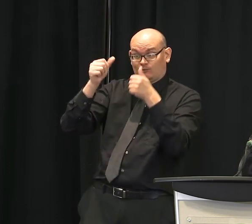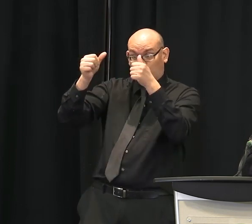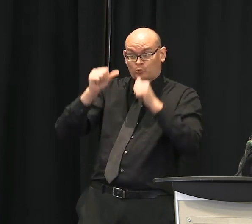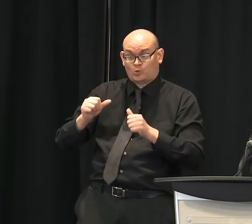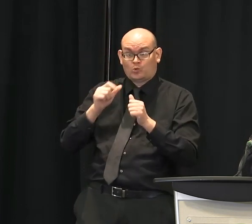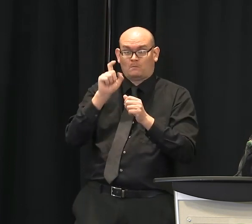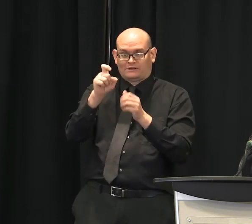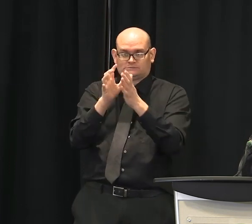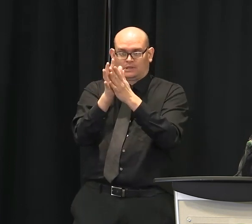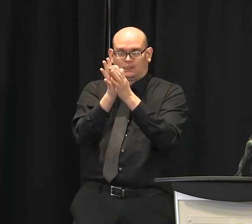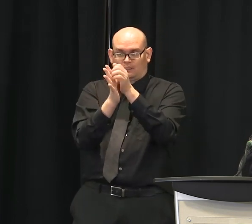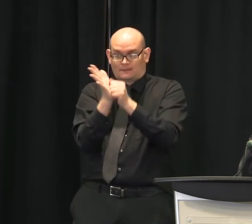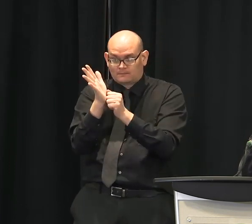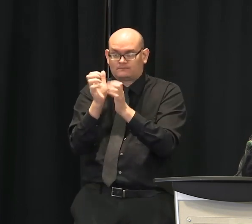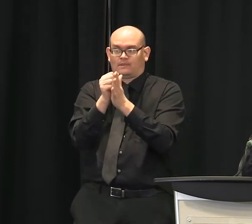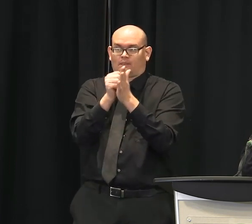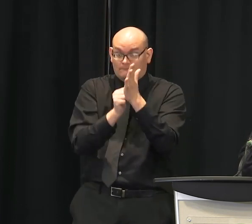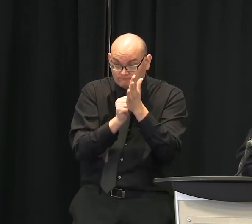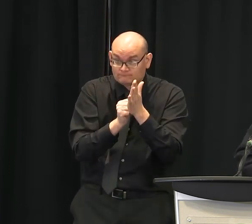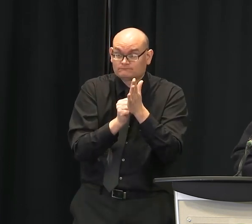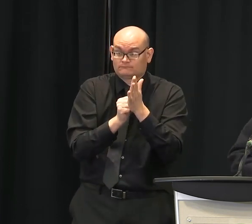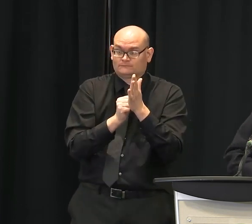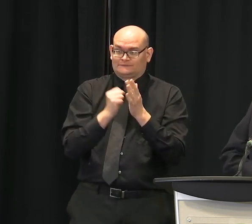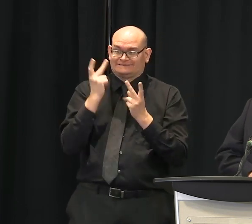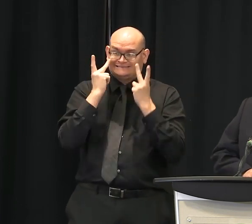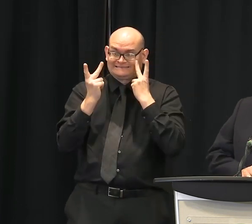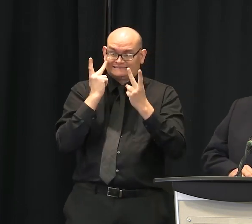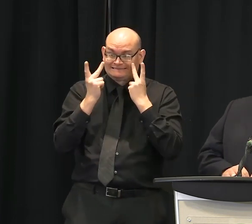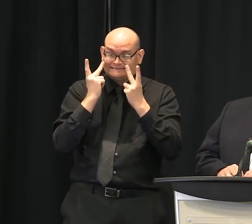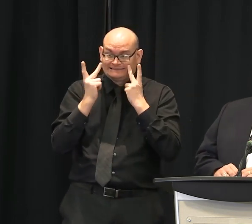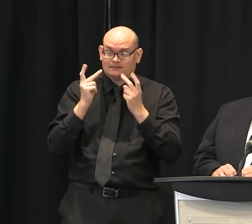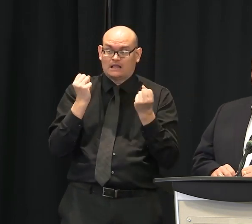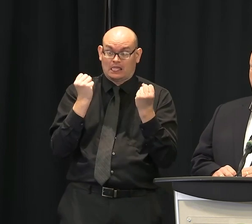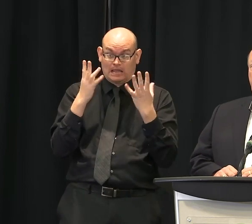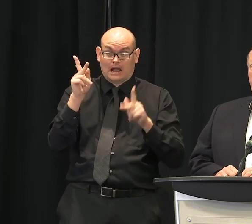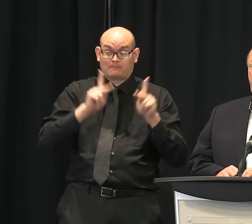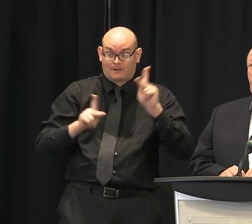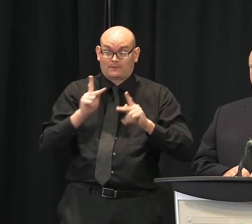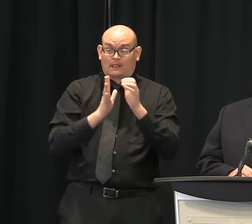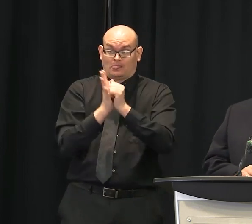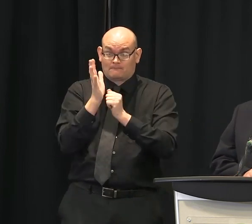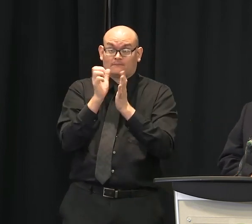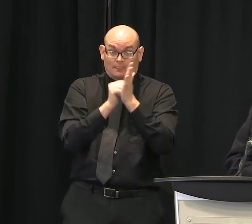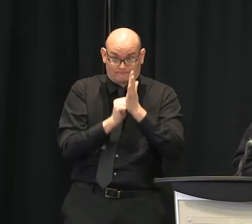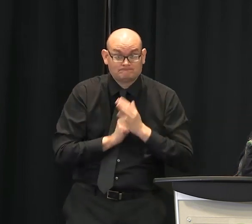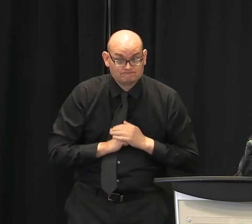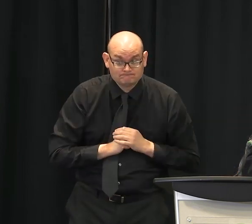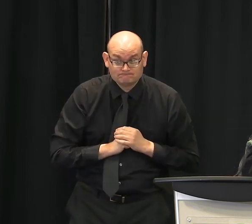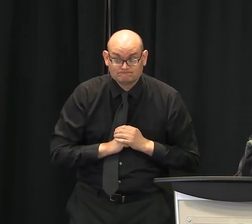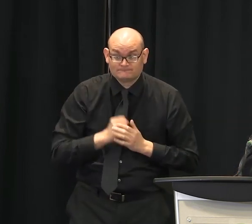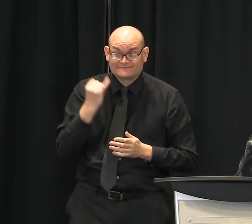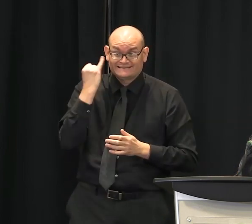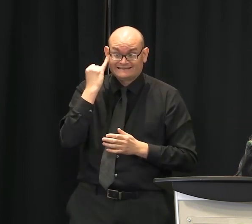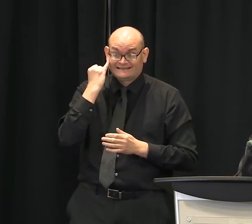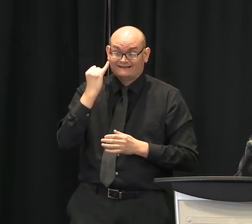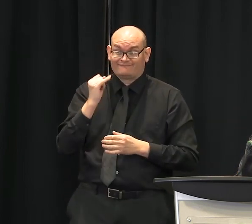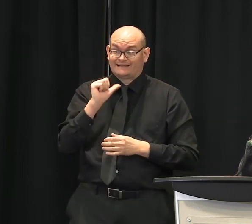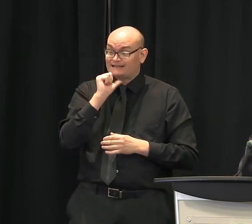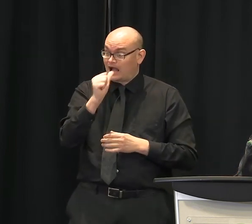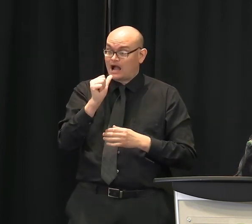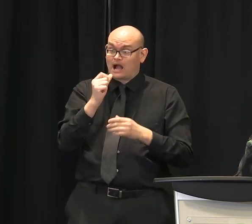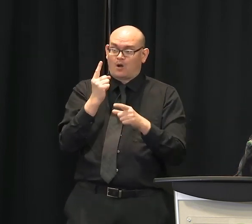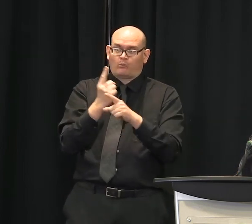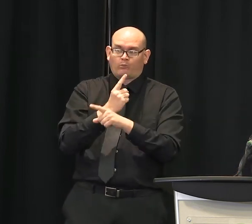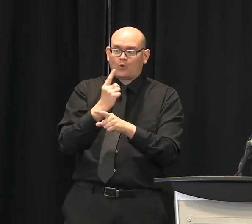and, you know, there's actually a thought that they may have that actually may be worse if you don't wear them appropriately. If you look at what we do in